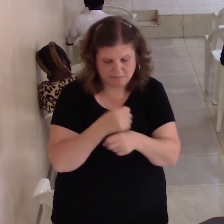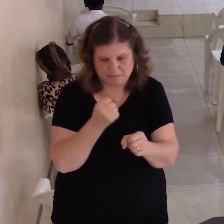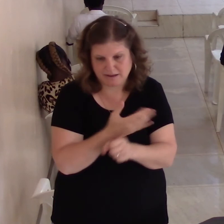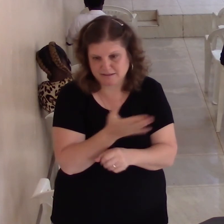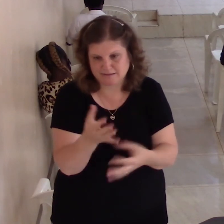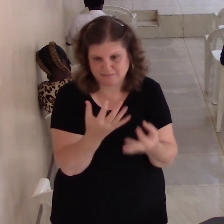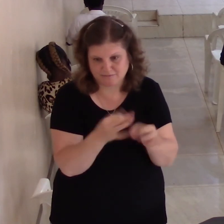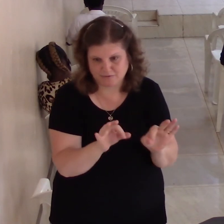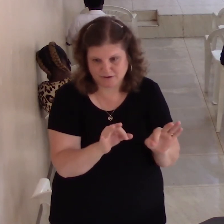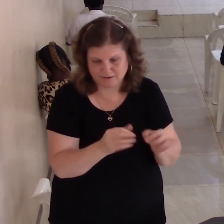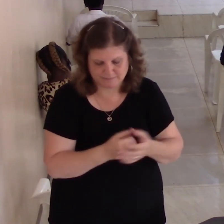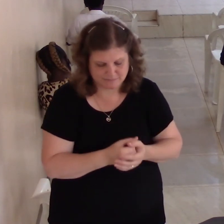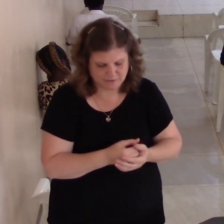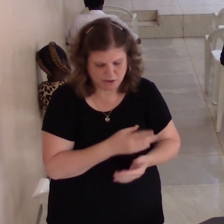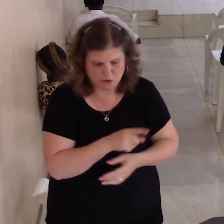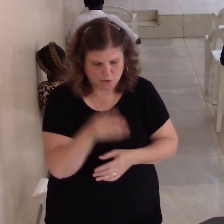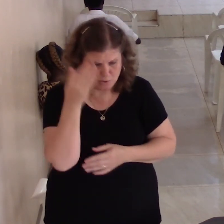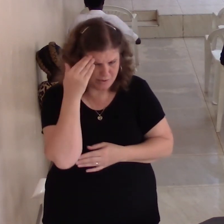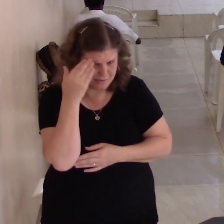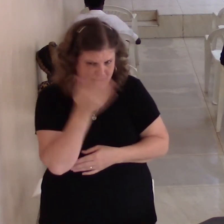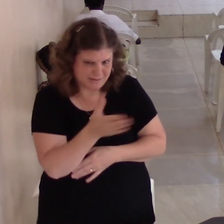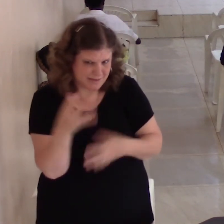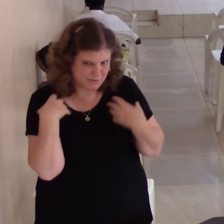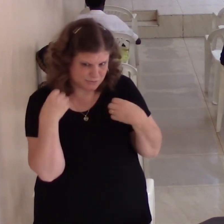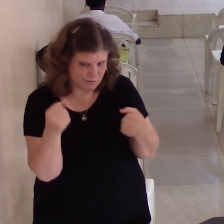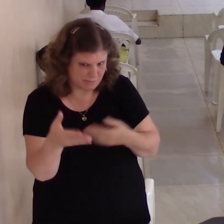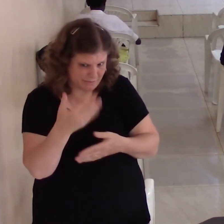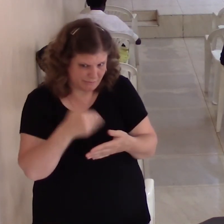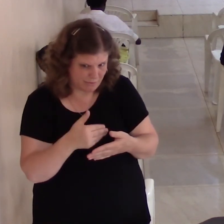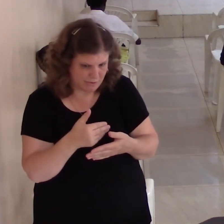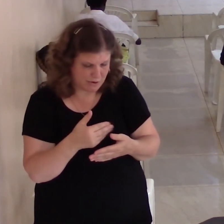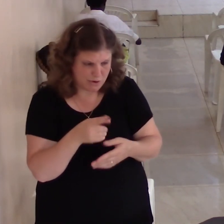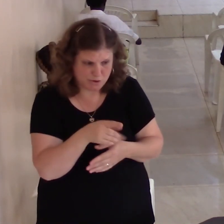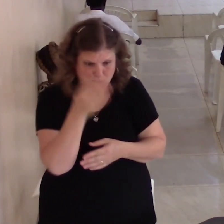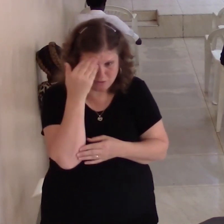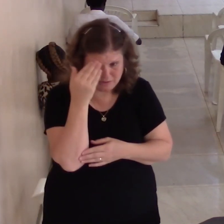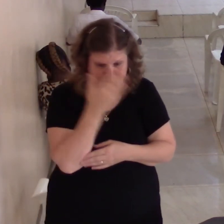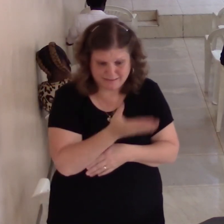strong before you thought they were bold before you thought they were rejoicing before now it is even more